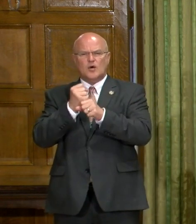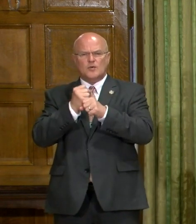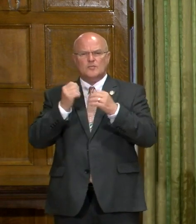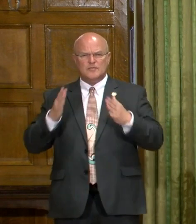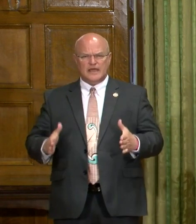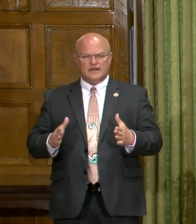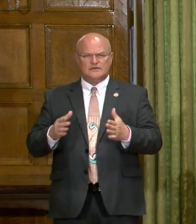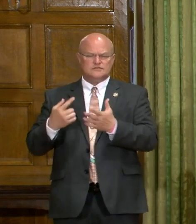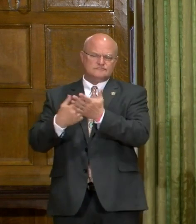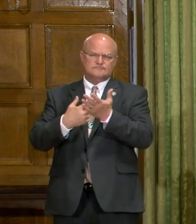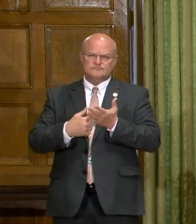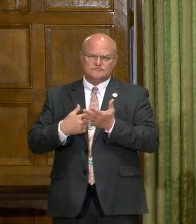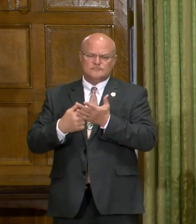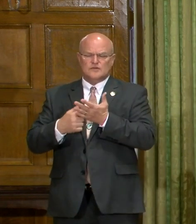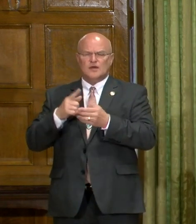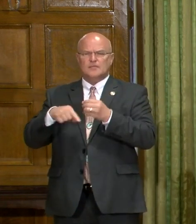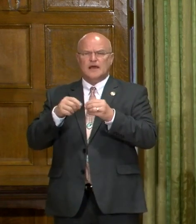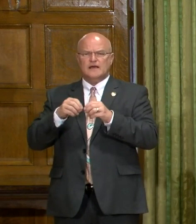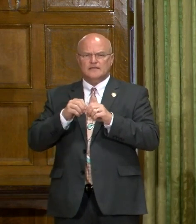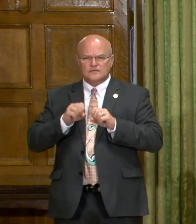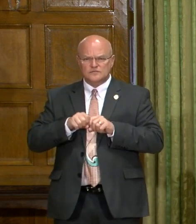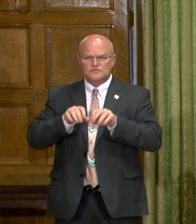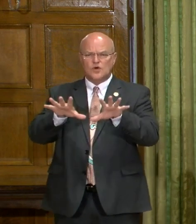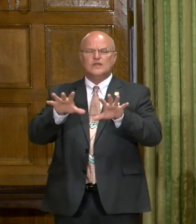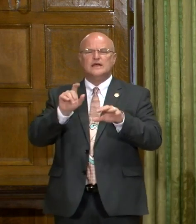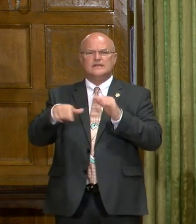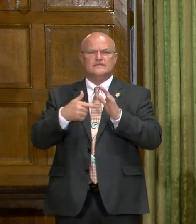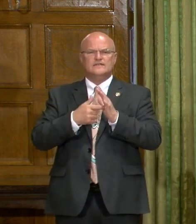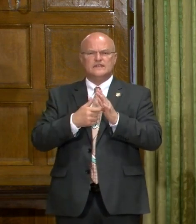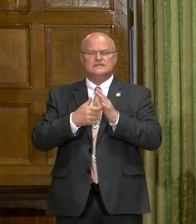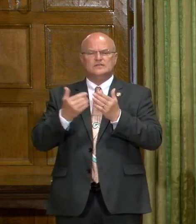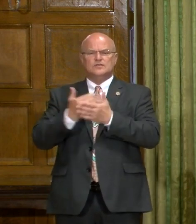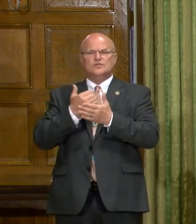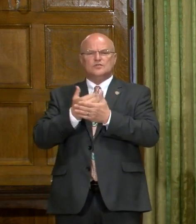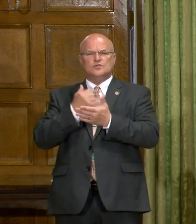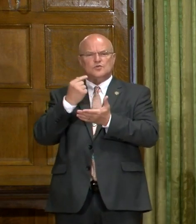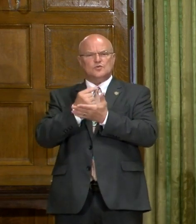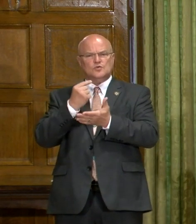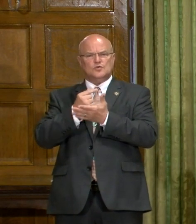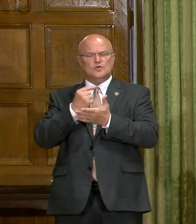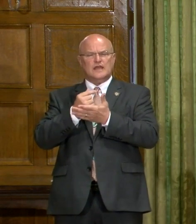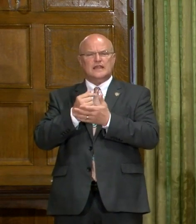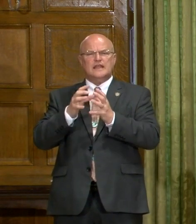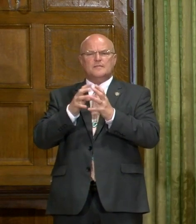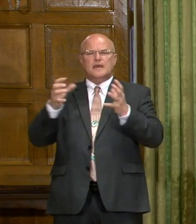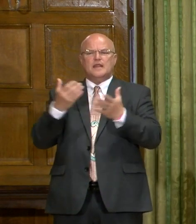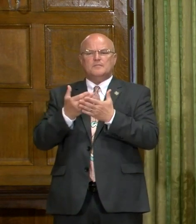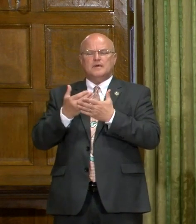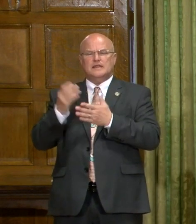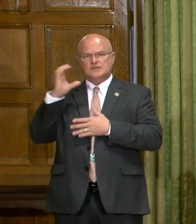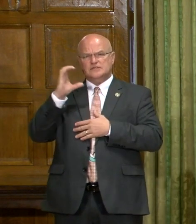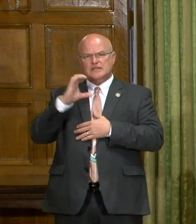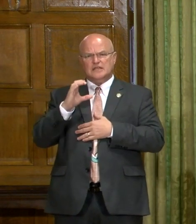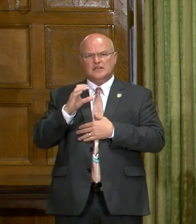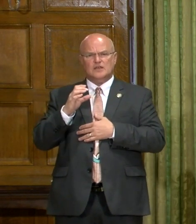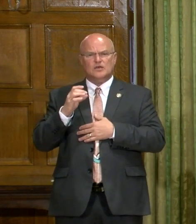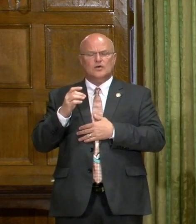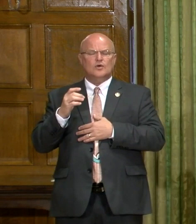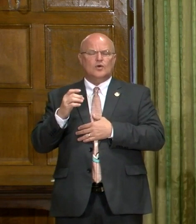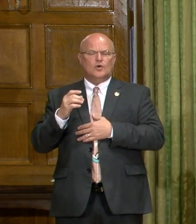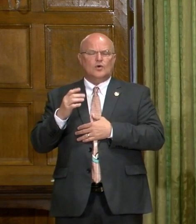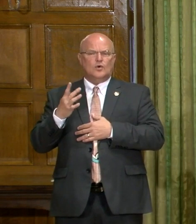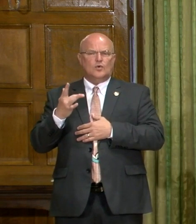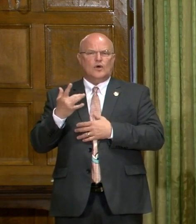over this rollout and some hesitance about the amount of money that you're seeking. I want to see why